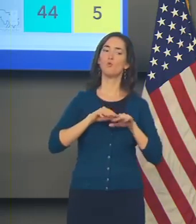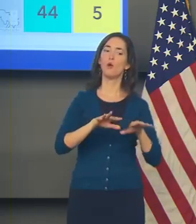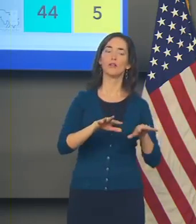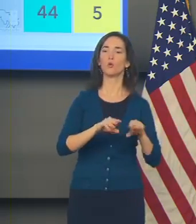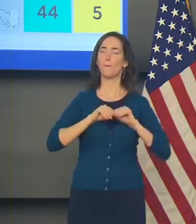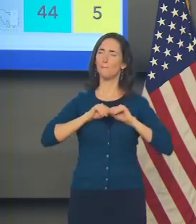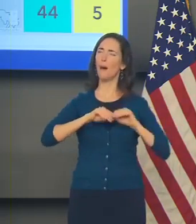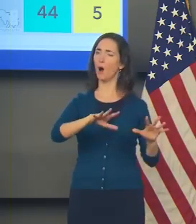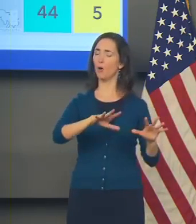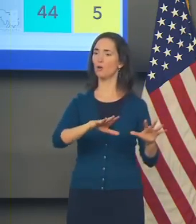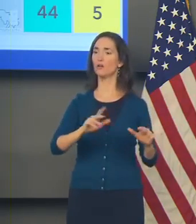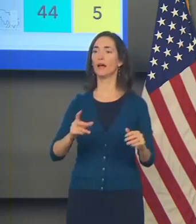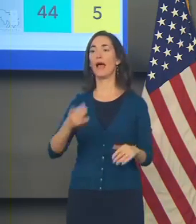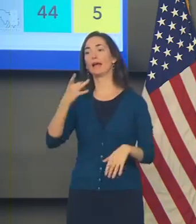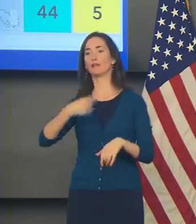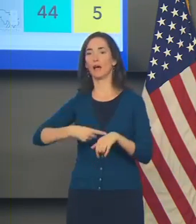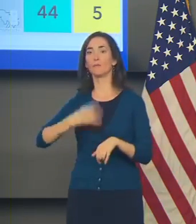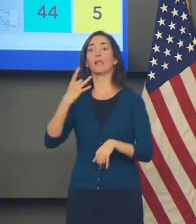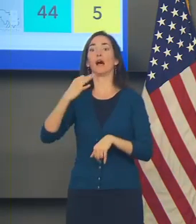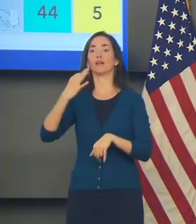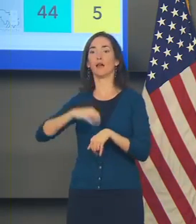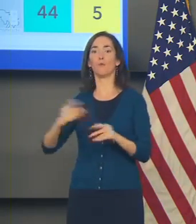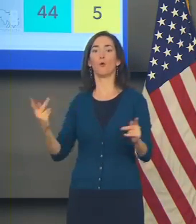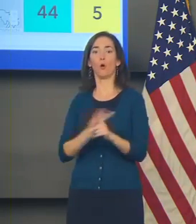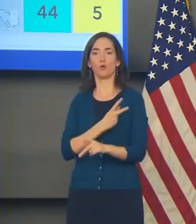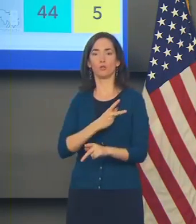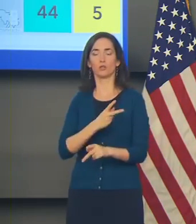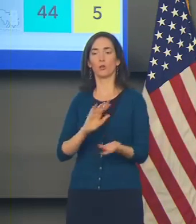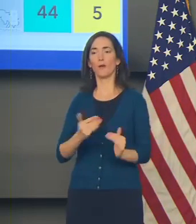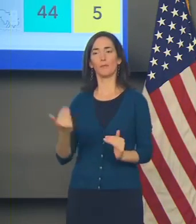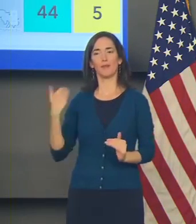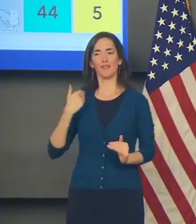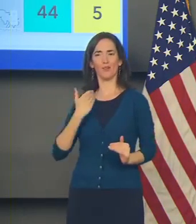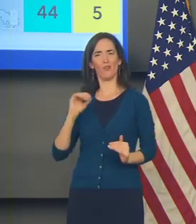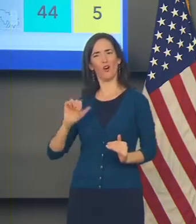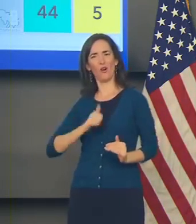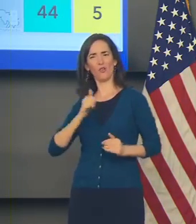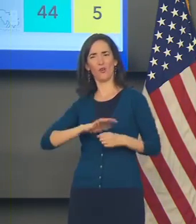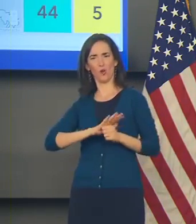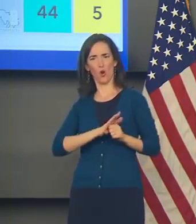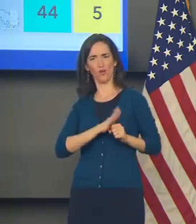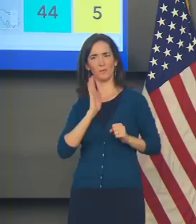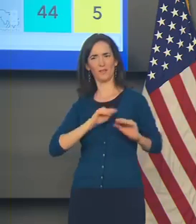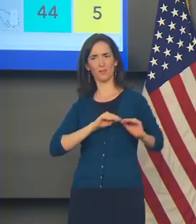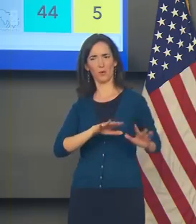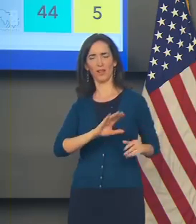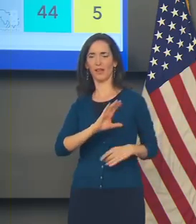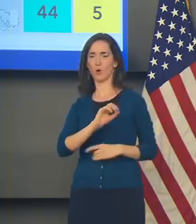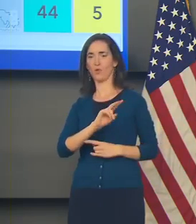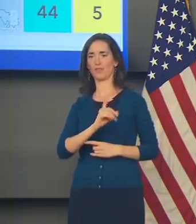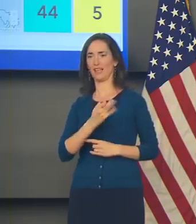As you would have been with previous versions of COVID-19.